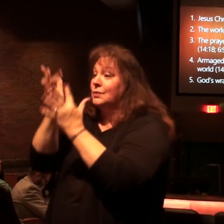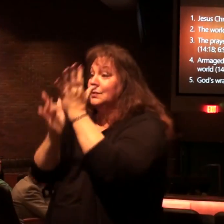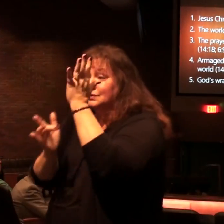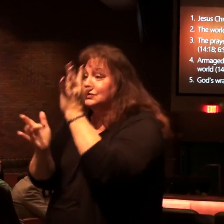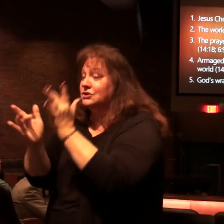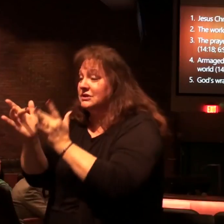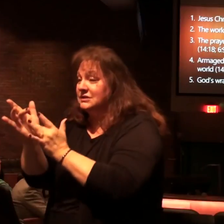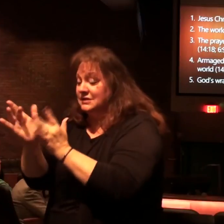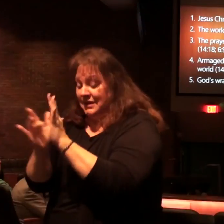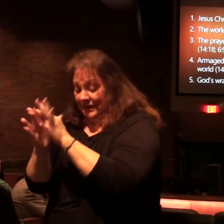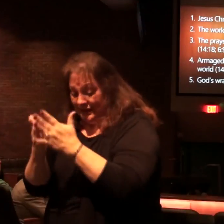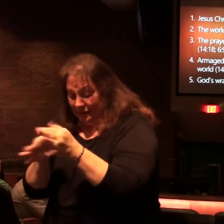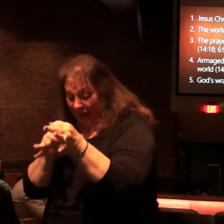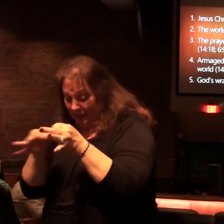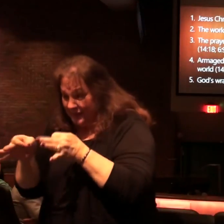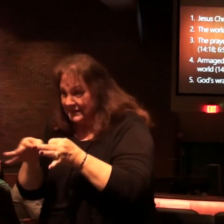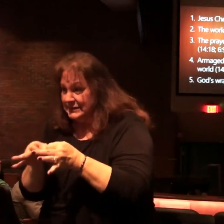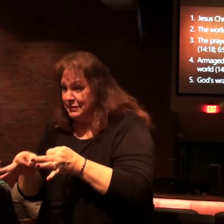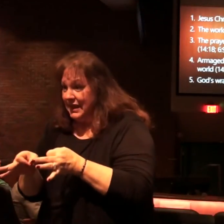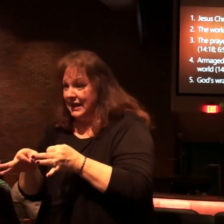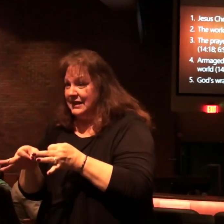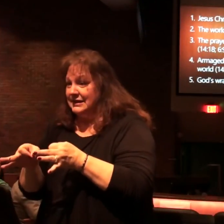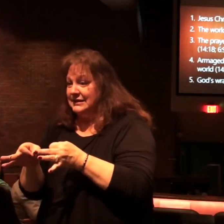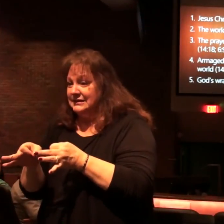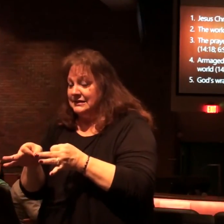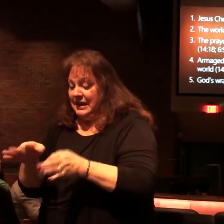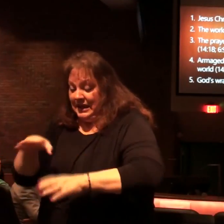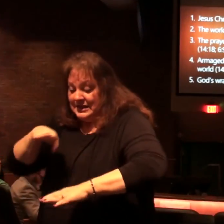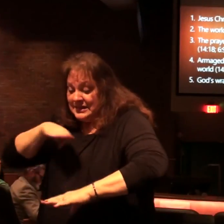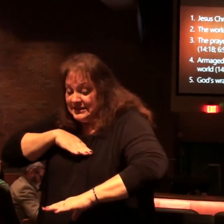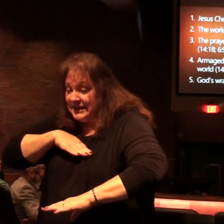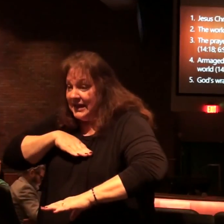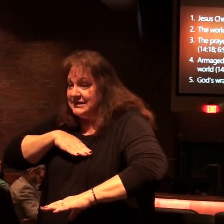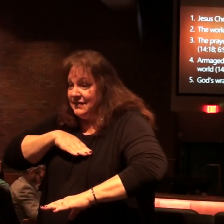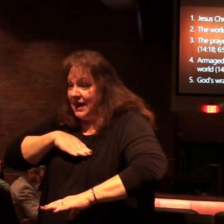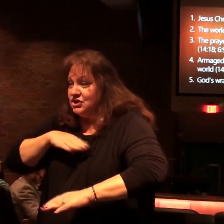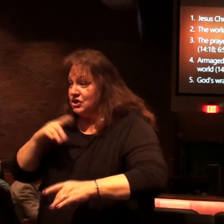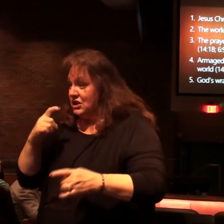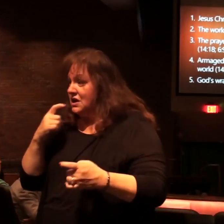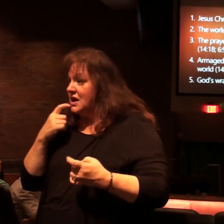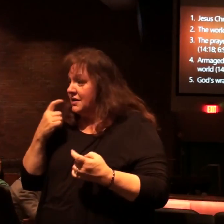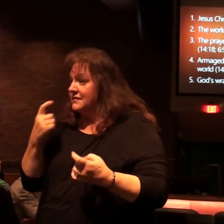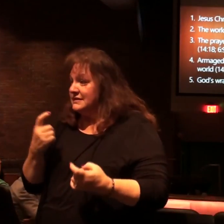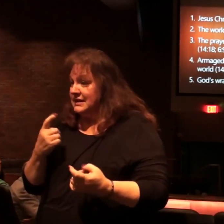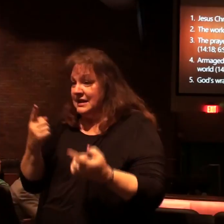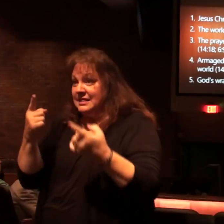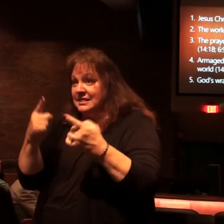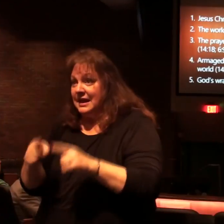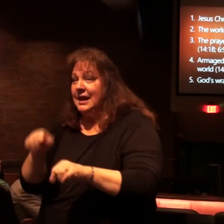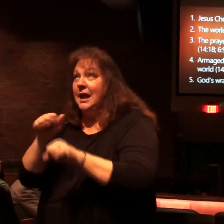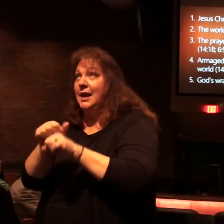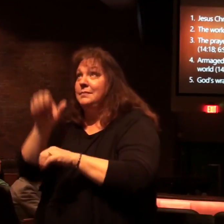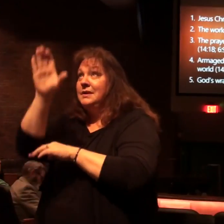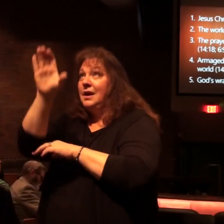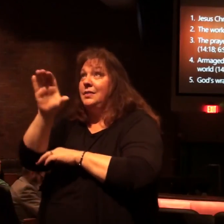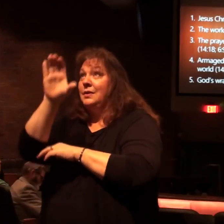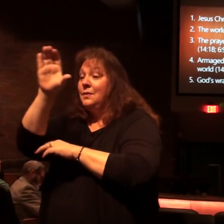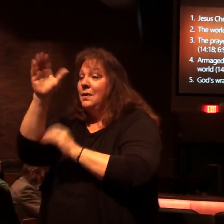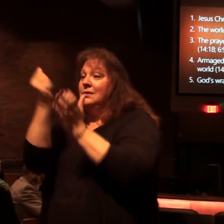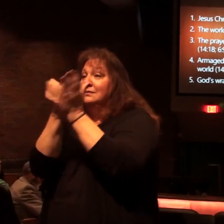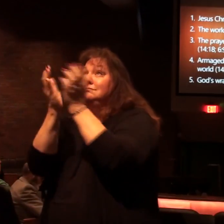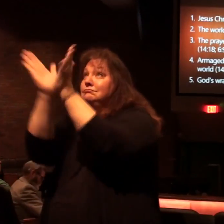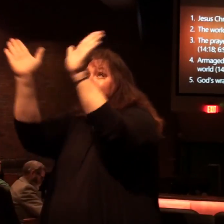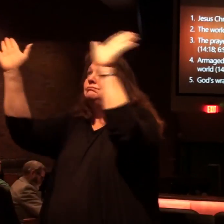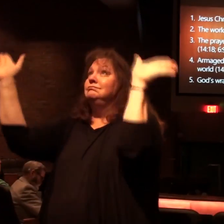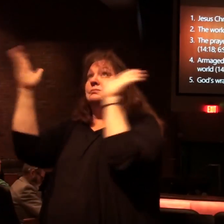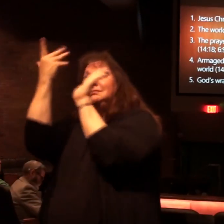When the Bible talks about the propitiation that took place in the blood, the death